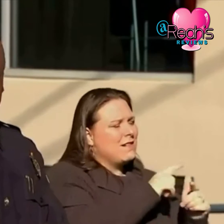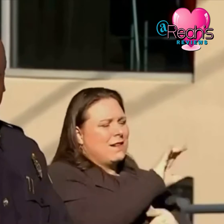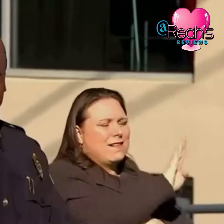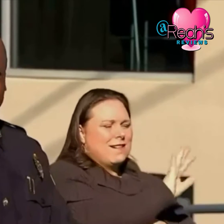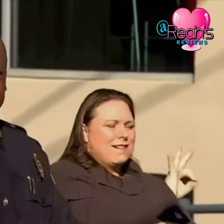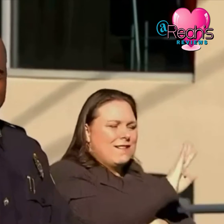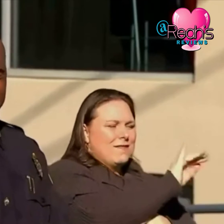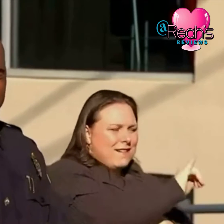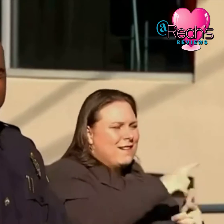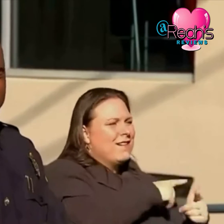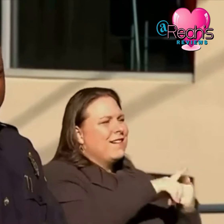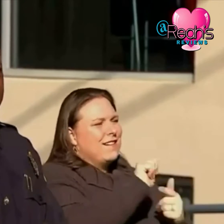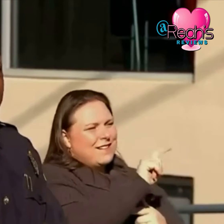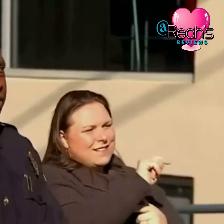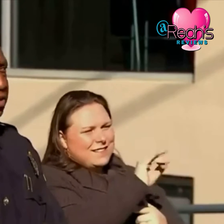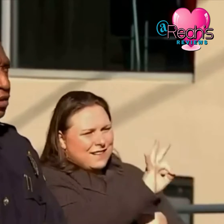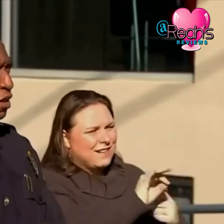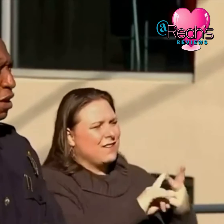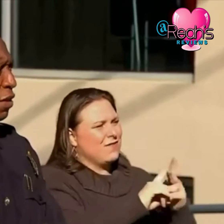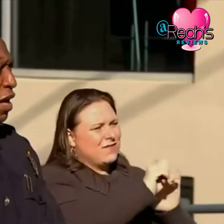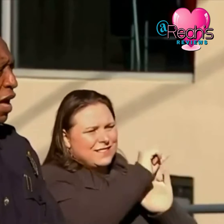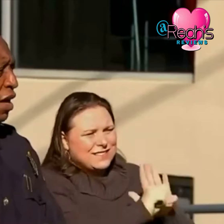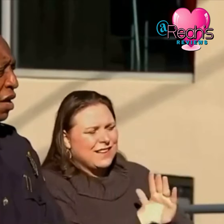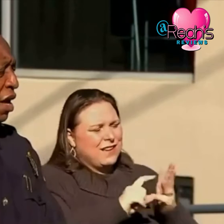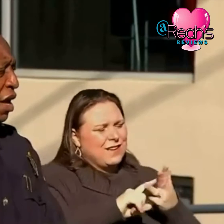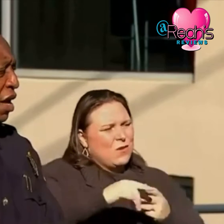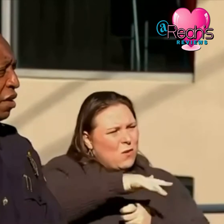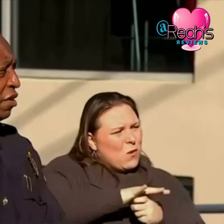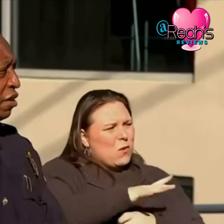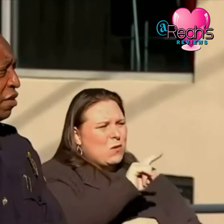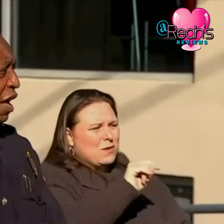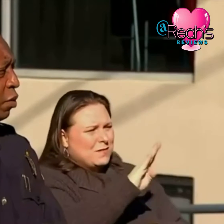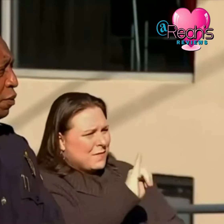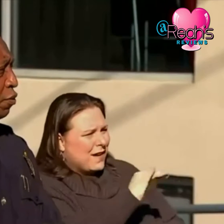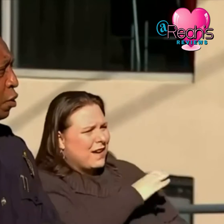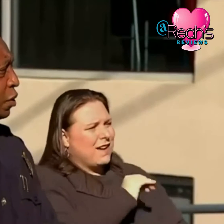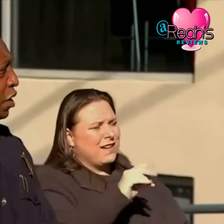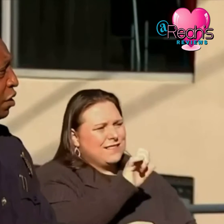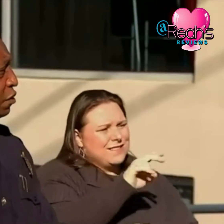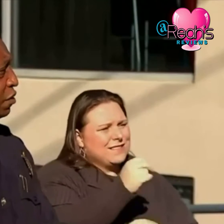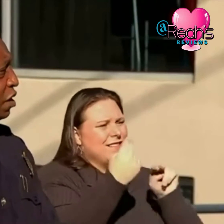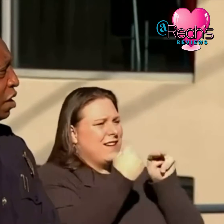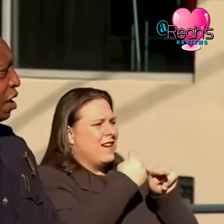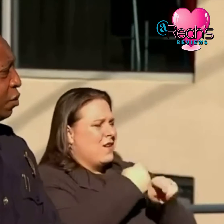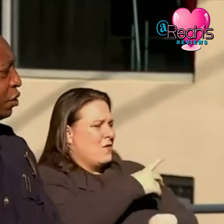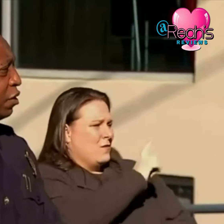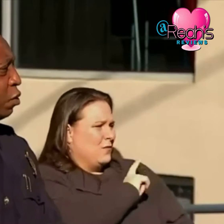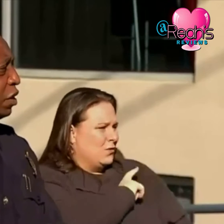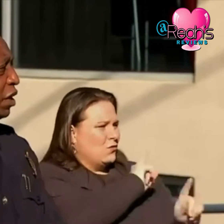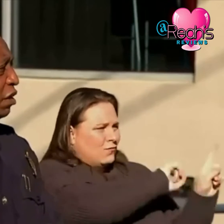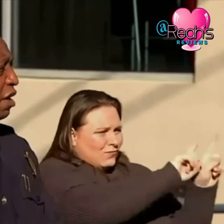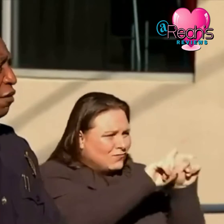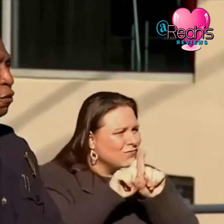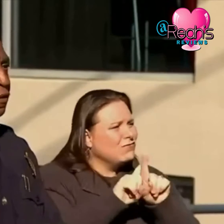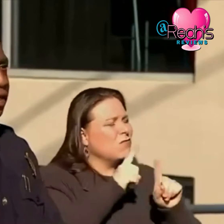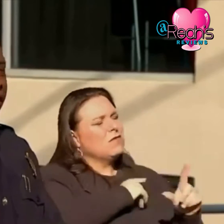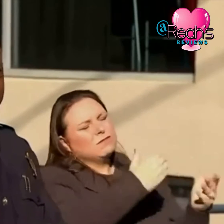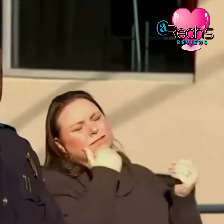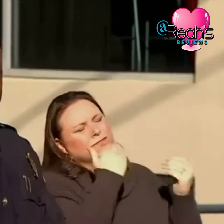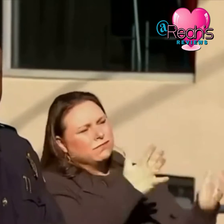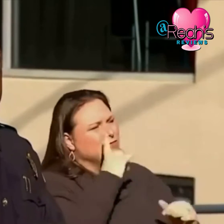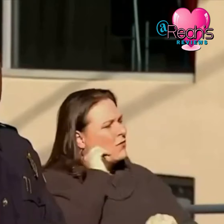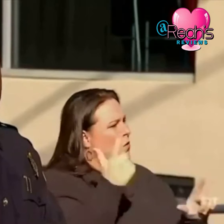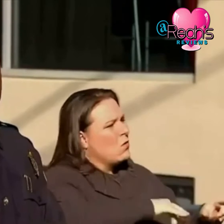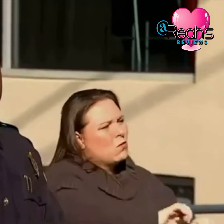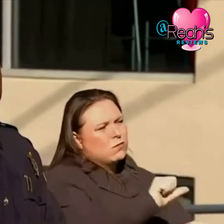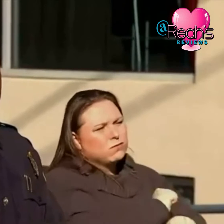as well as state local which is the TBI and the Tennessee Highway Patrol and others we're totally thankful for their